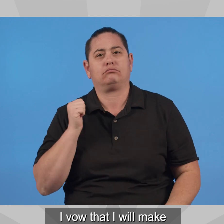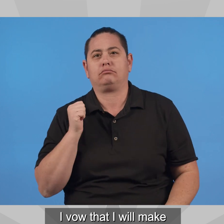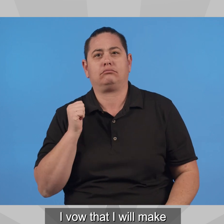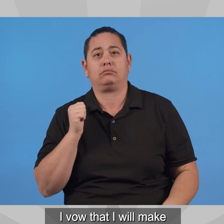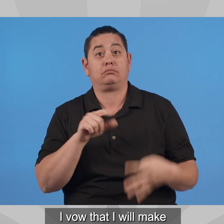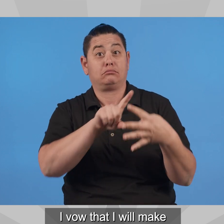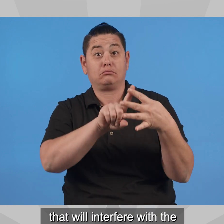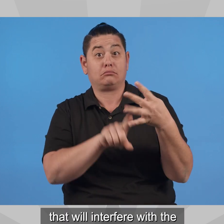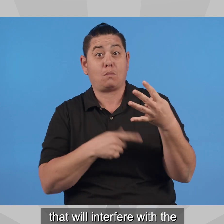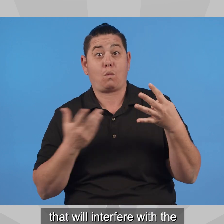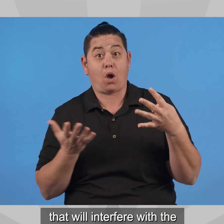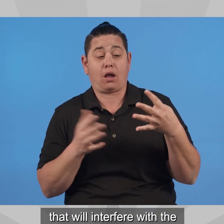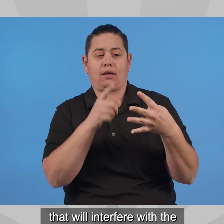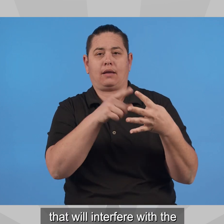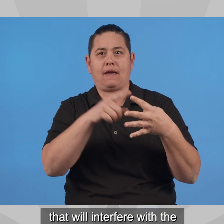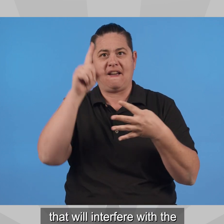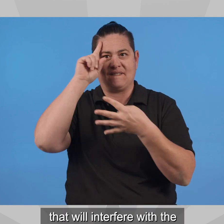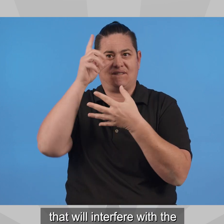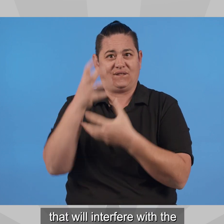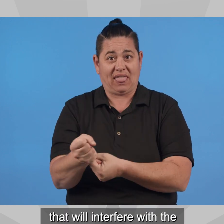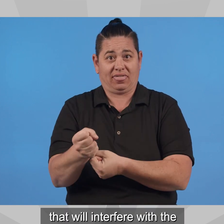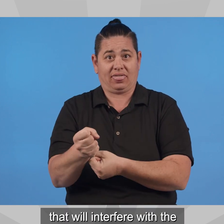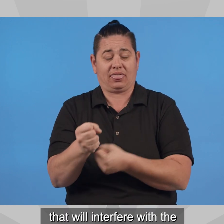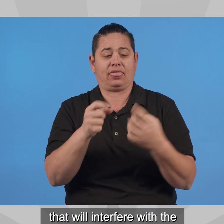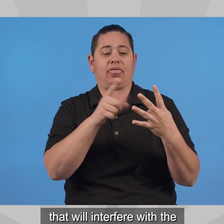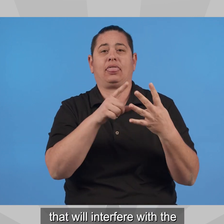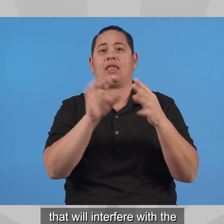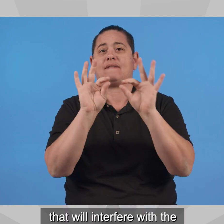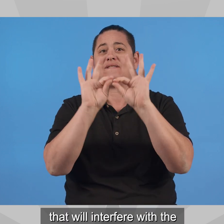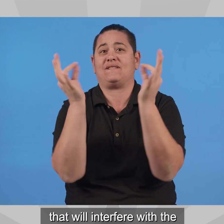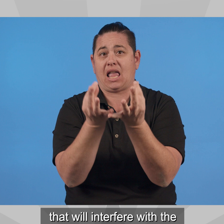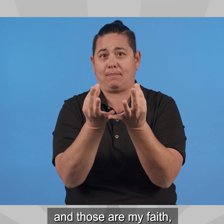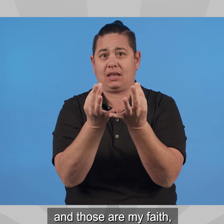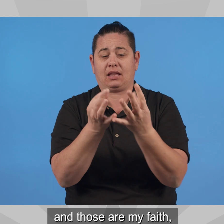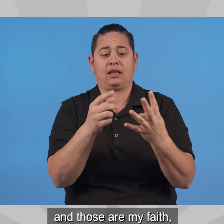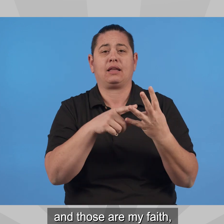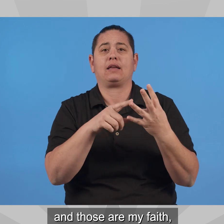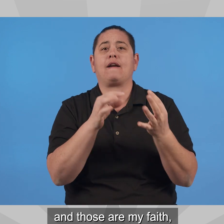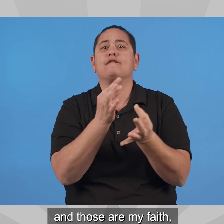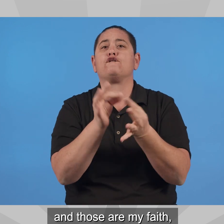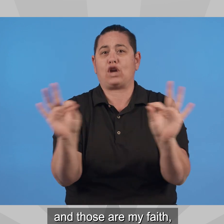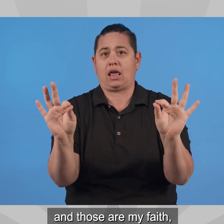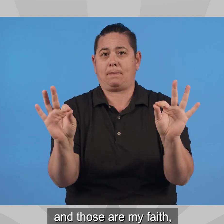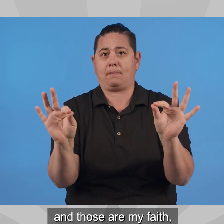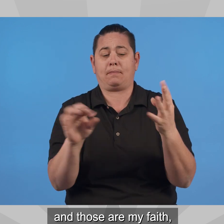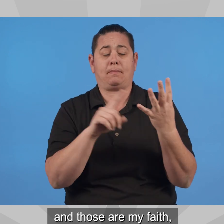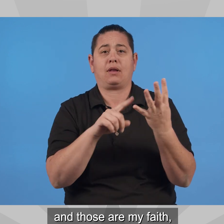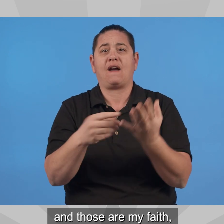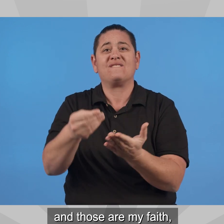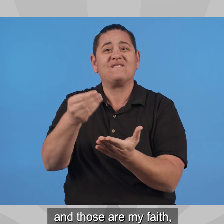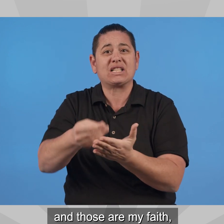and no laws that will interfere with the four Fs in which I stand by, and those are my faith,